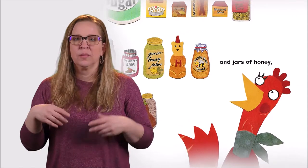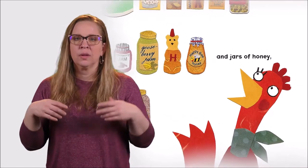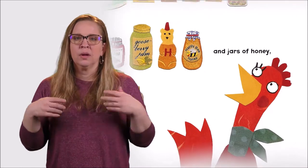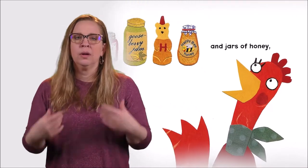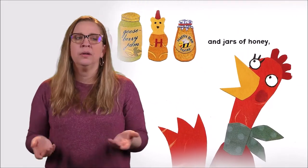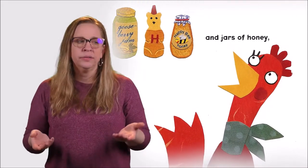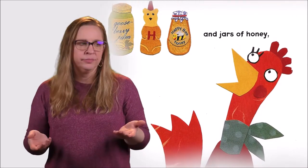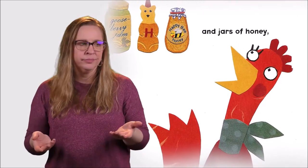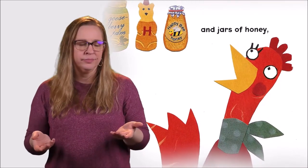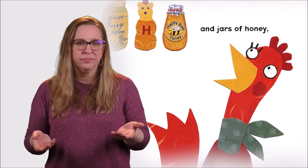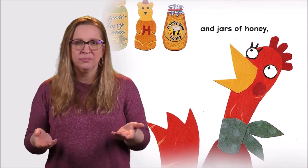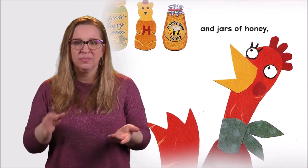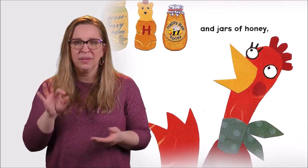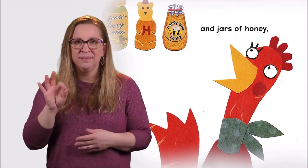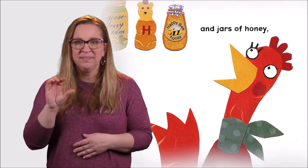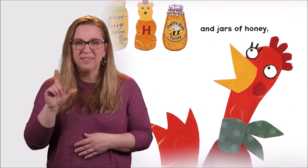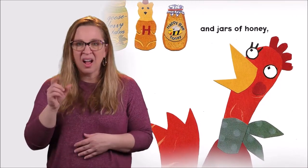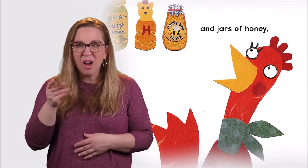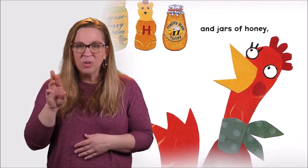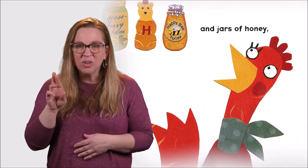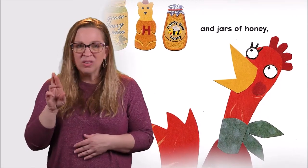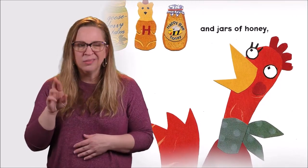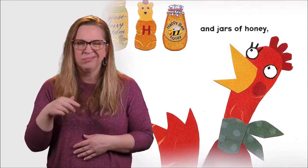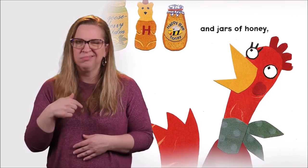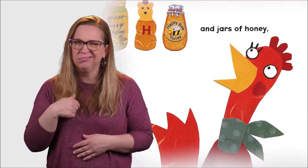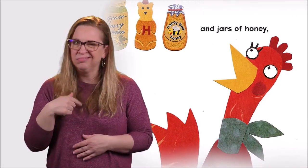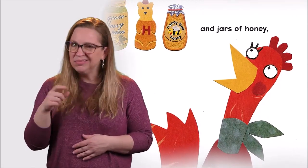Cluck, she said, I need flour.